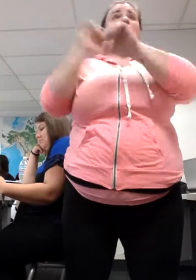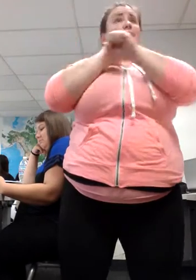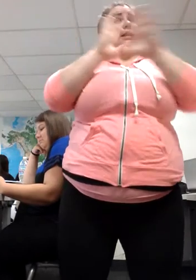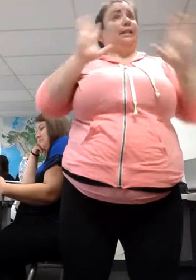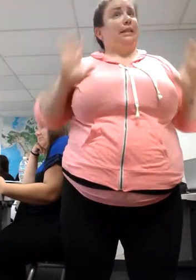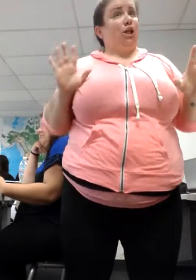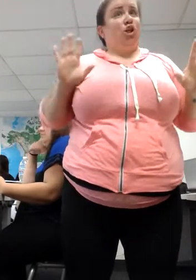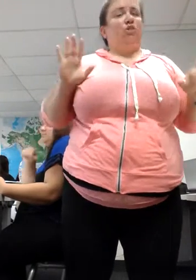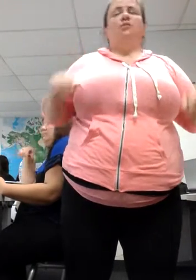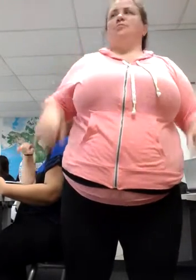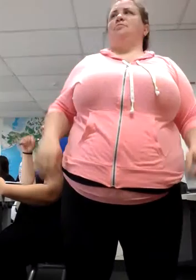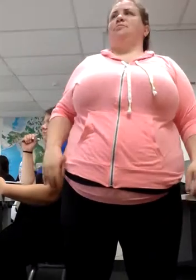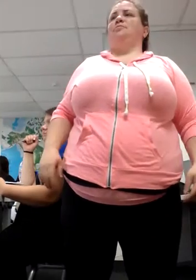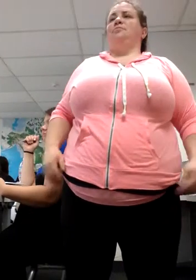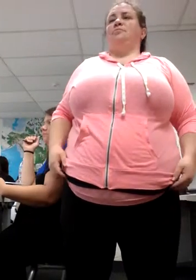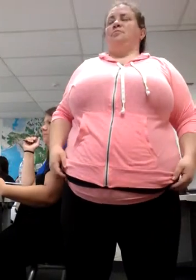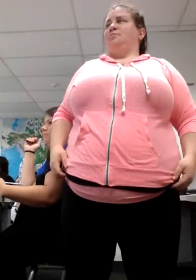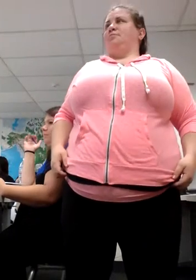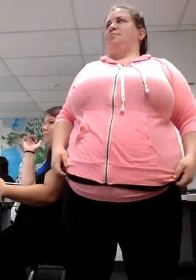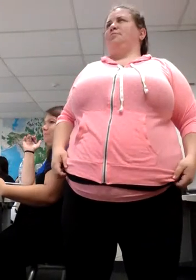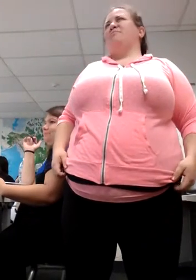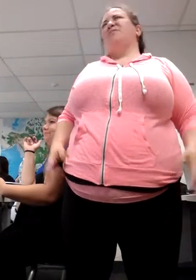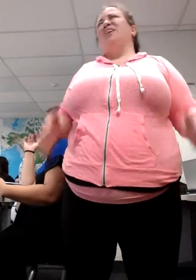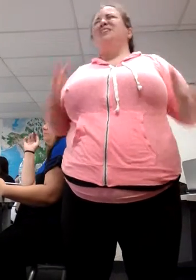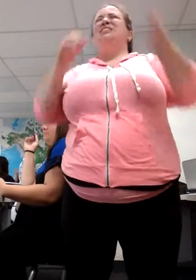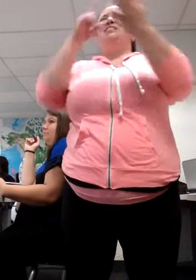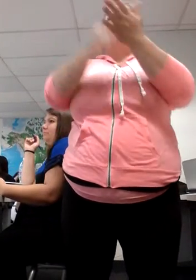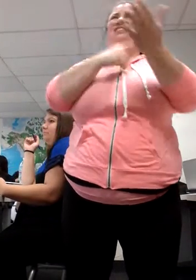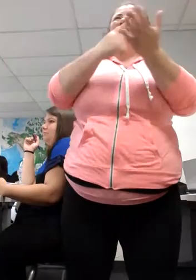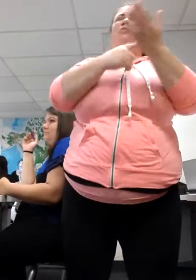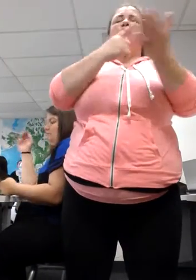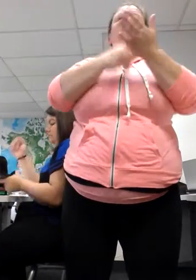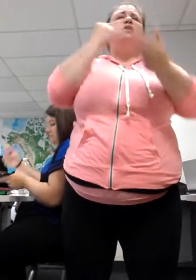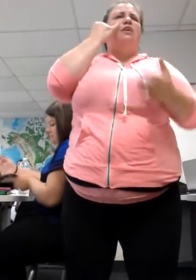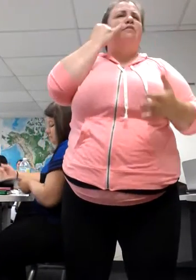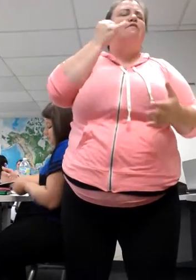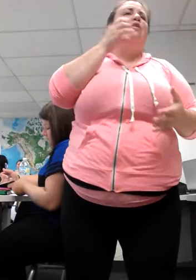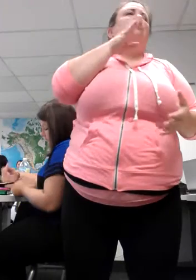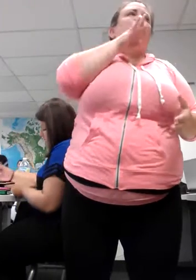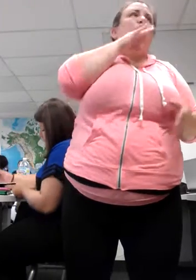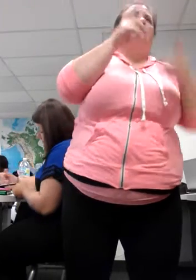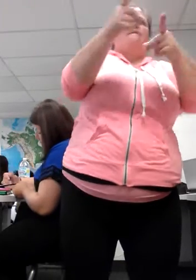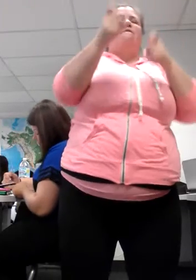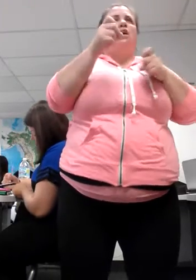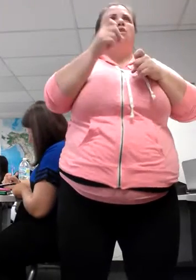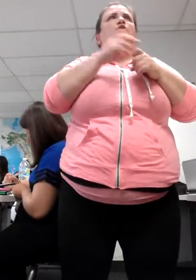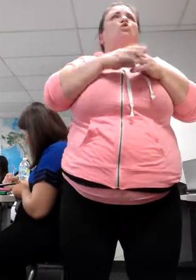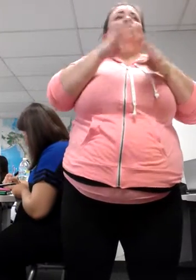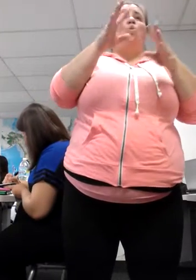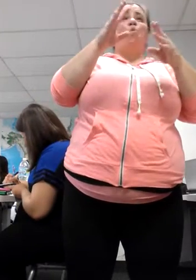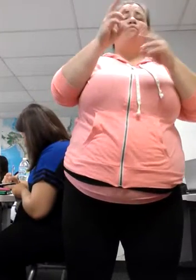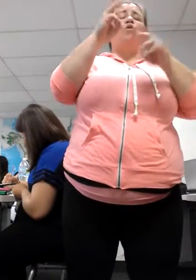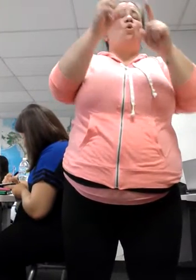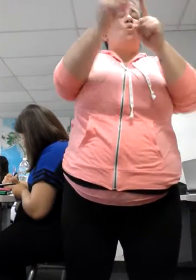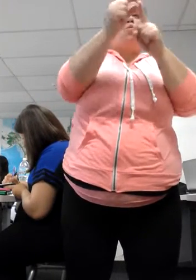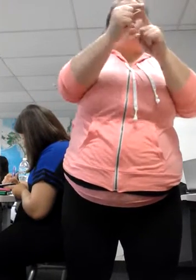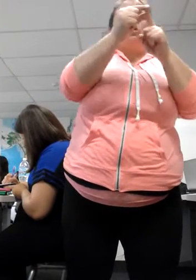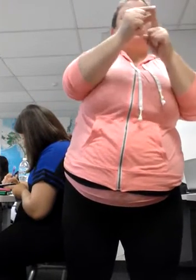clear. Okay? Occasionally when we're talking really fast, we slur our words together. They don't come out as crisp